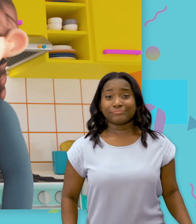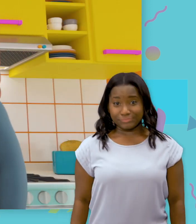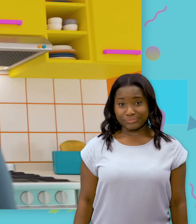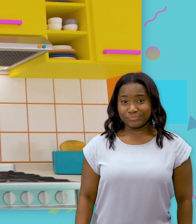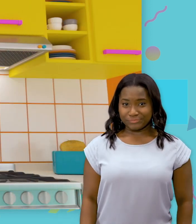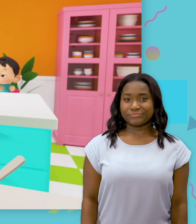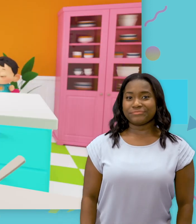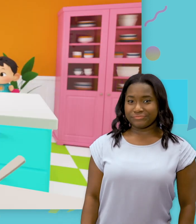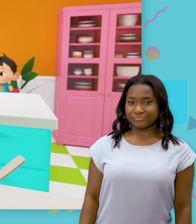treat